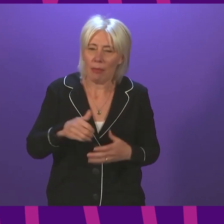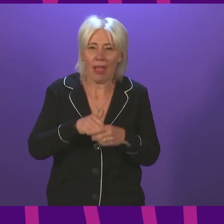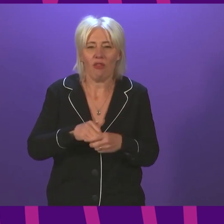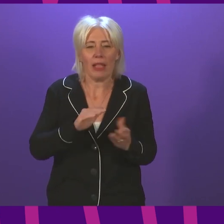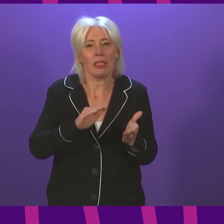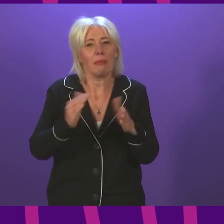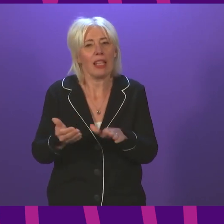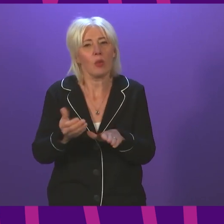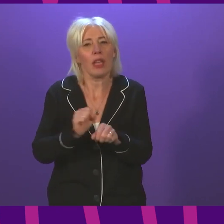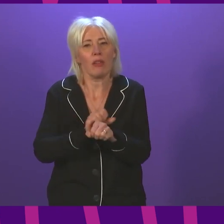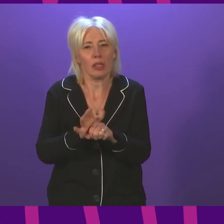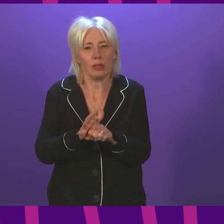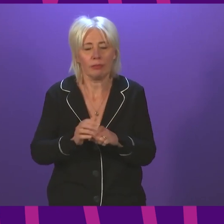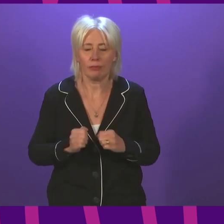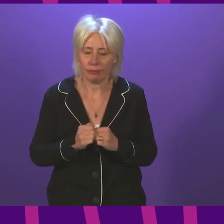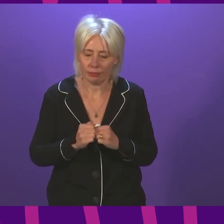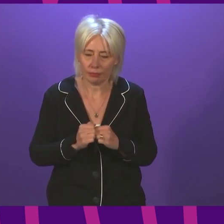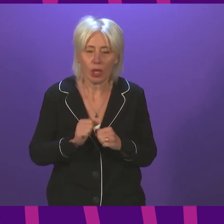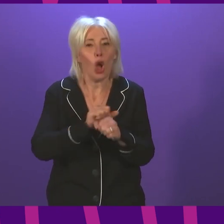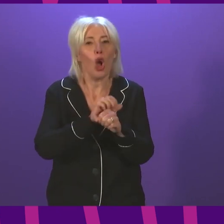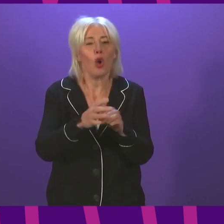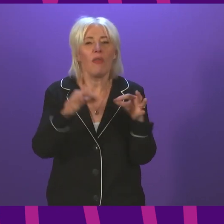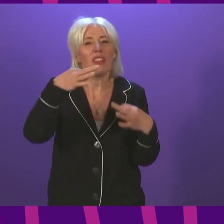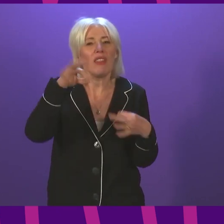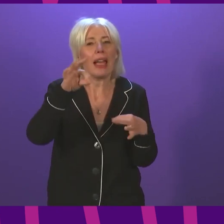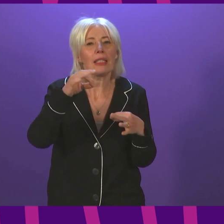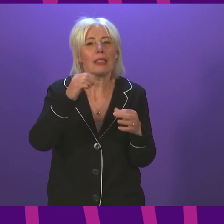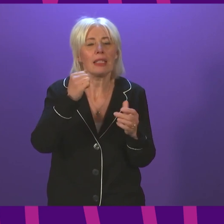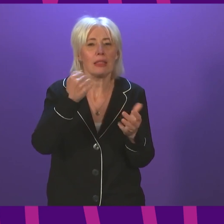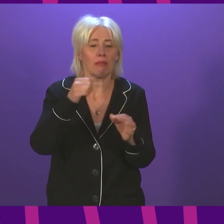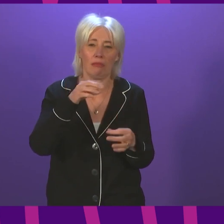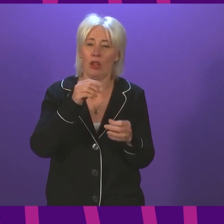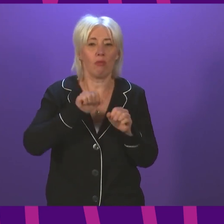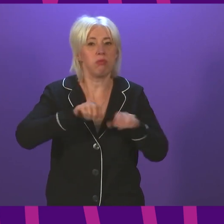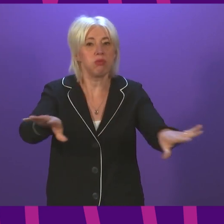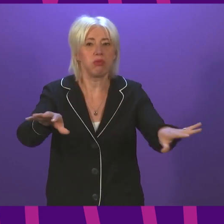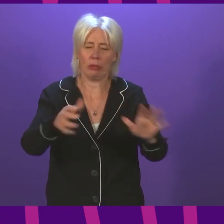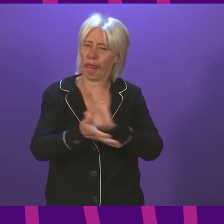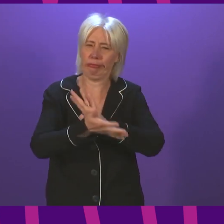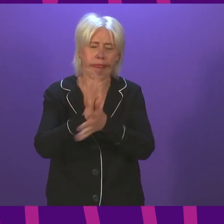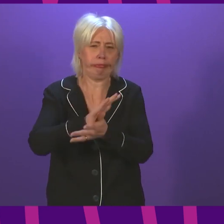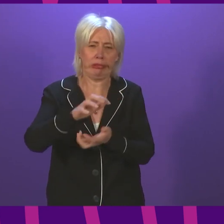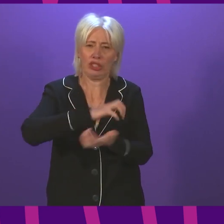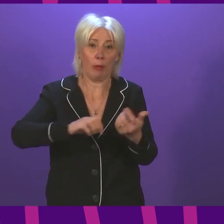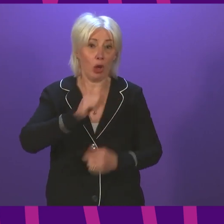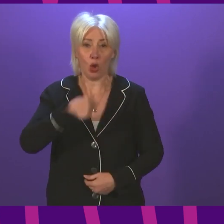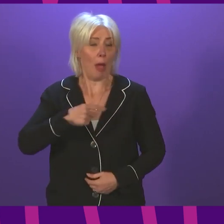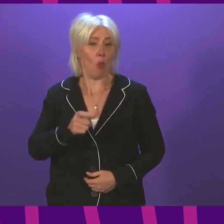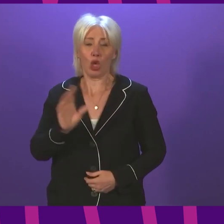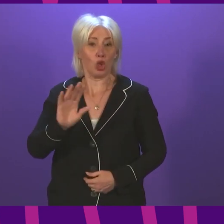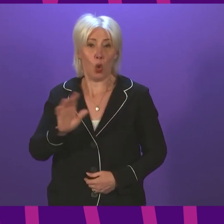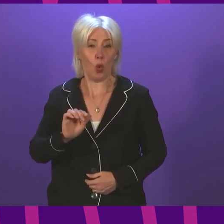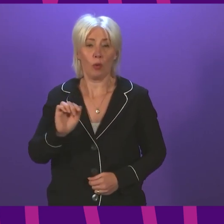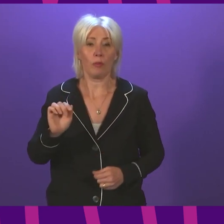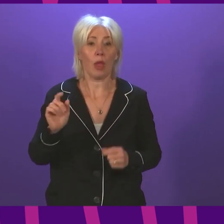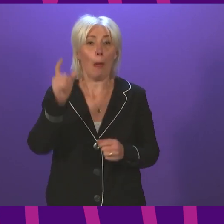vaccine passport rollout is a complete shambles. Not my words, the words of those left to implement this chaotic scheme. Mike